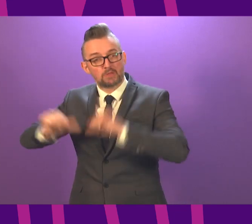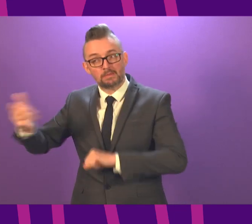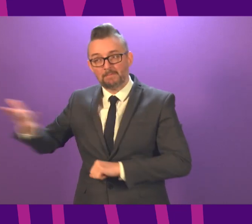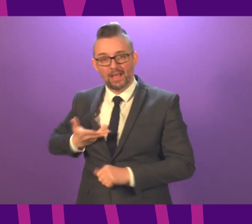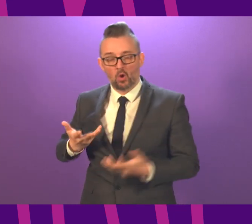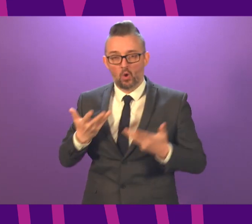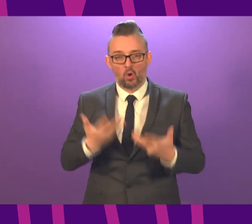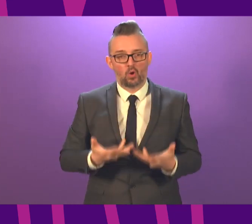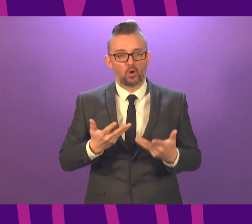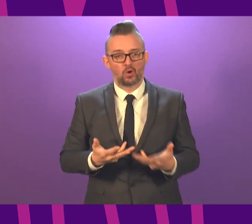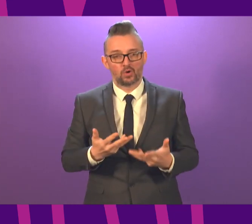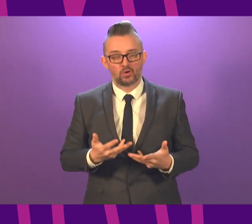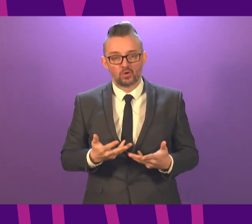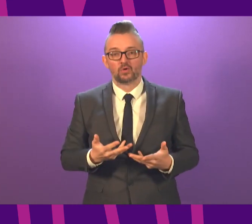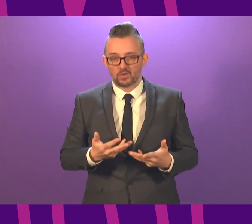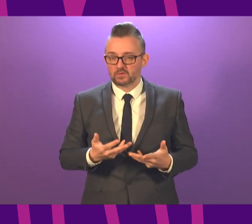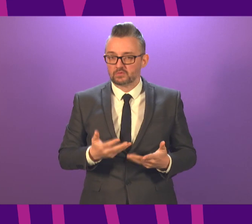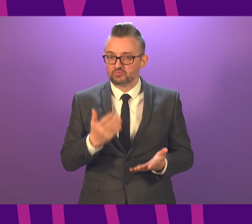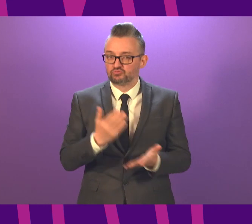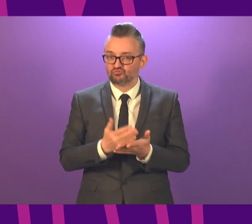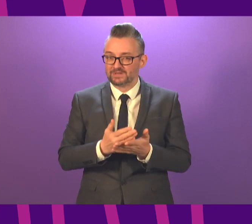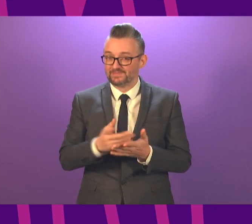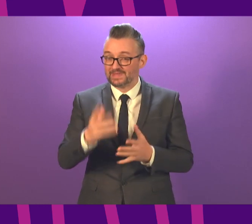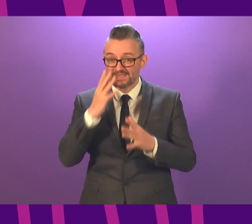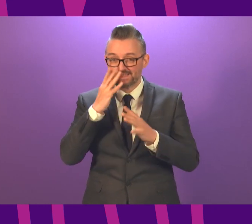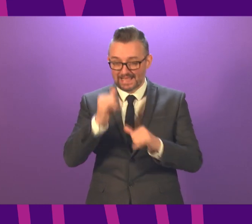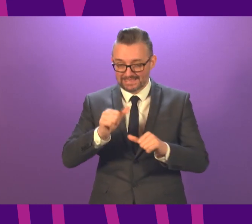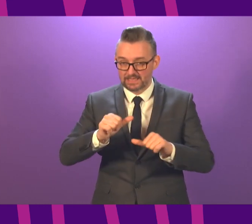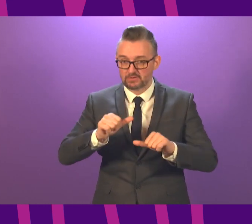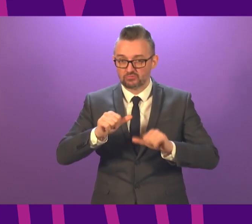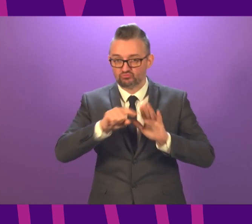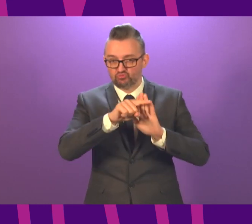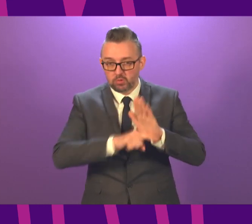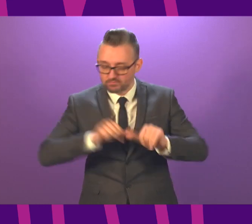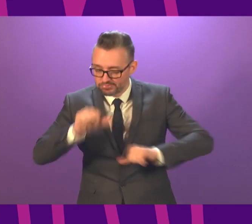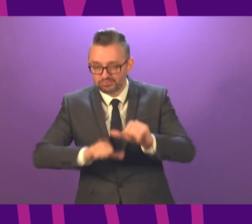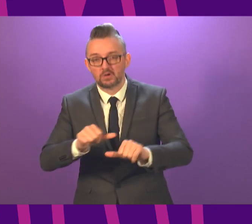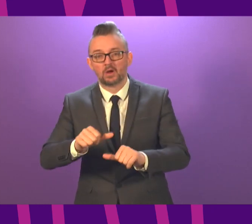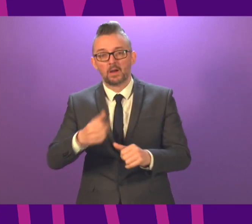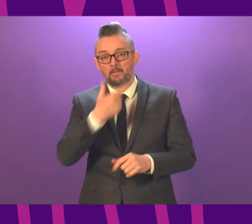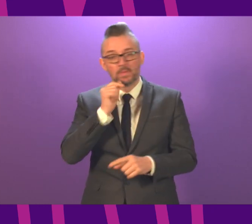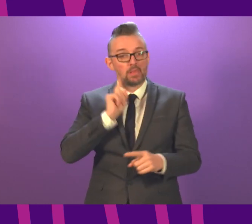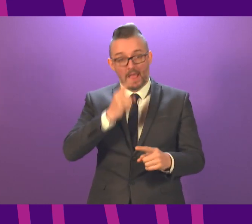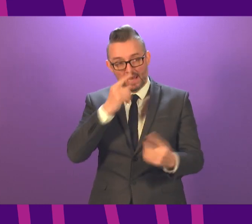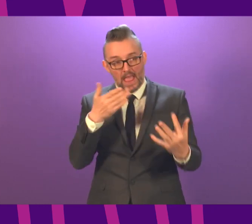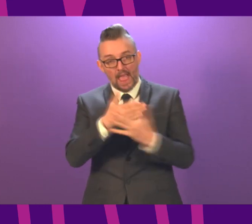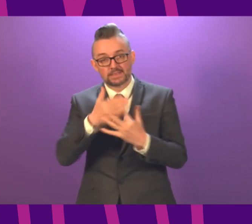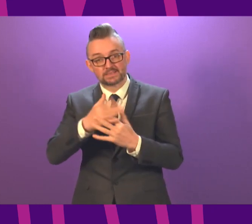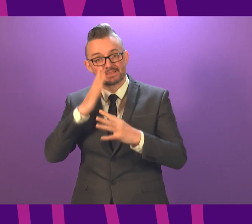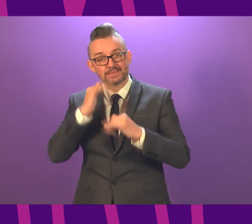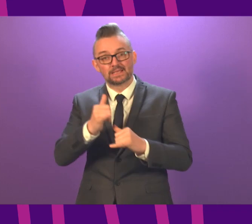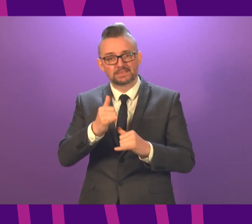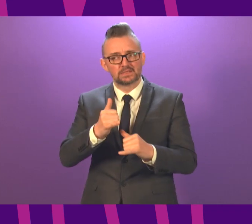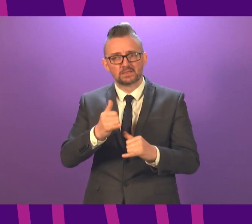this test. This again calls into question the testing regime and what access people have in remote rural Scotland.